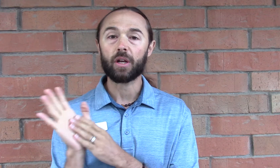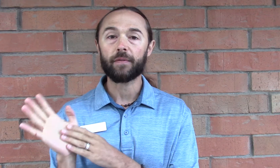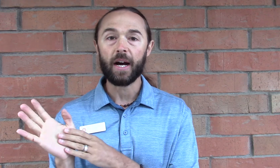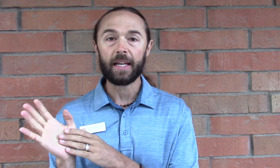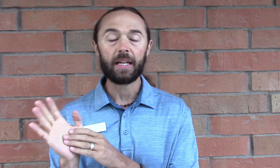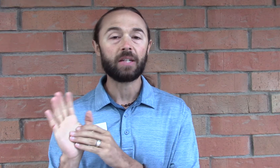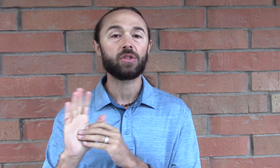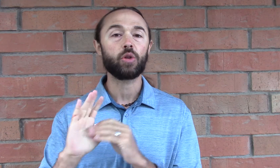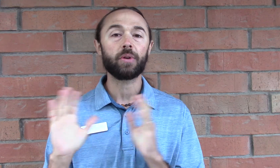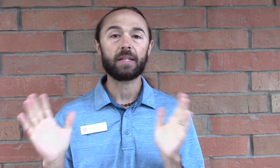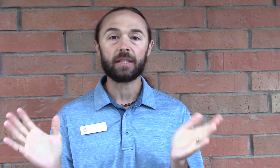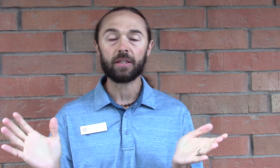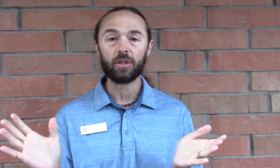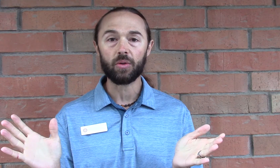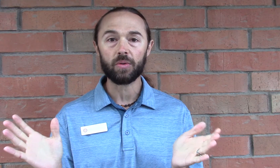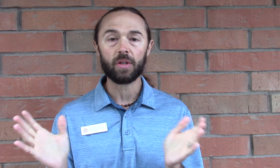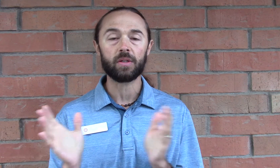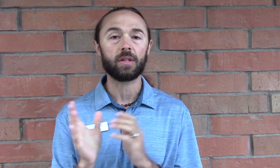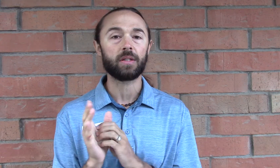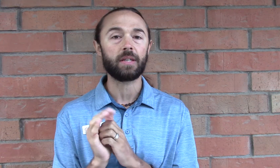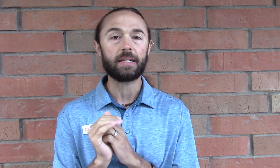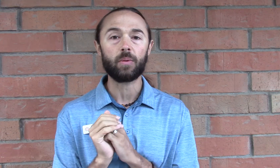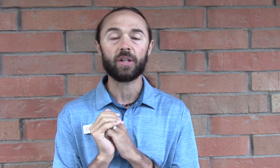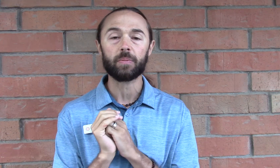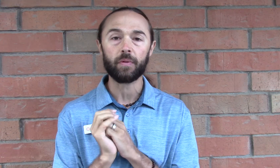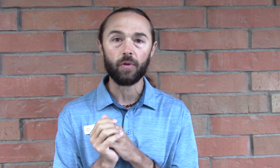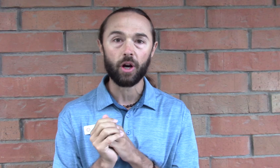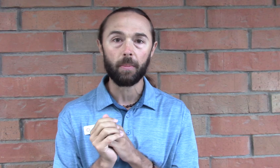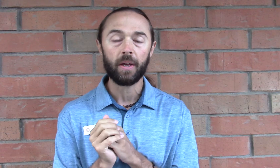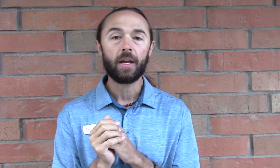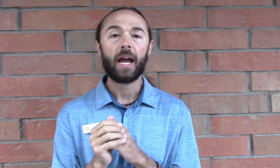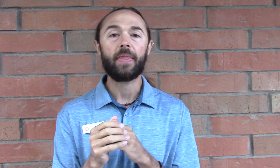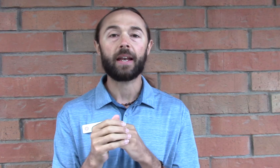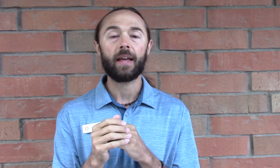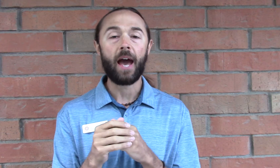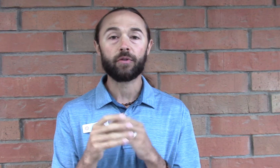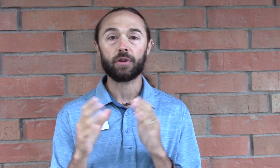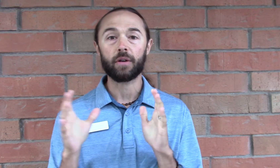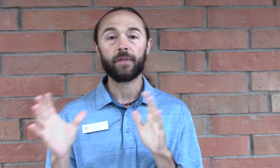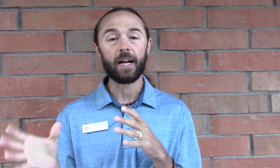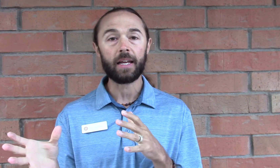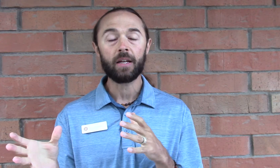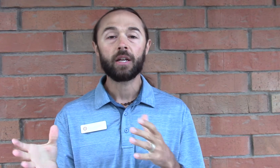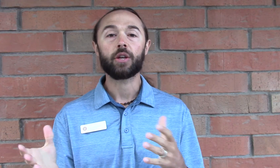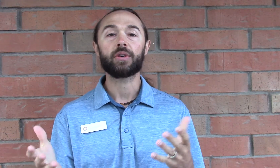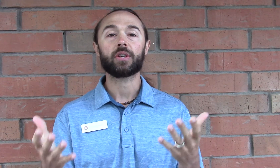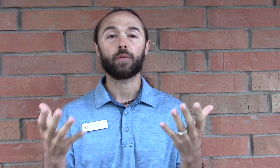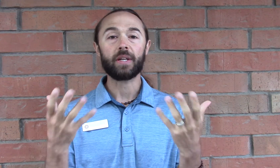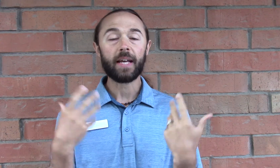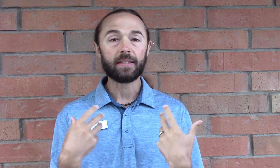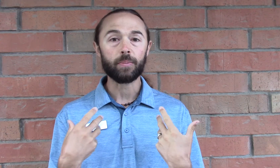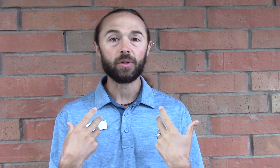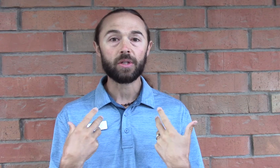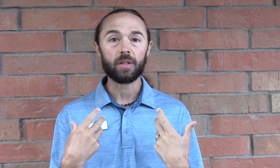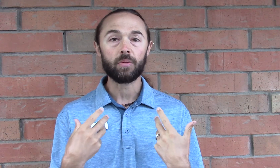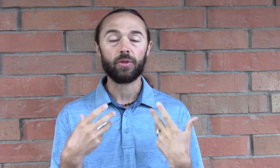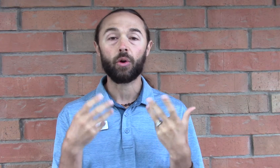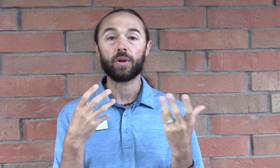Gafani it's super easy to use. It's it's an easy one to perform. And then after the Gafani you're just going to retest the person with the horizontal